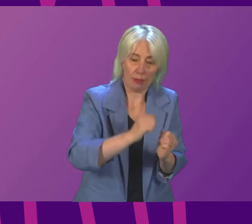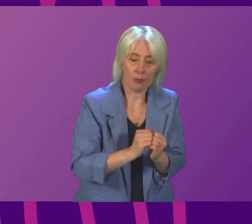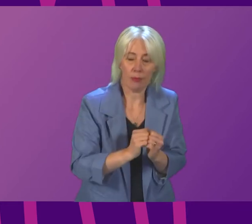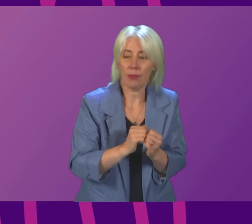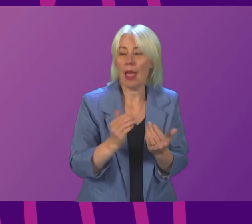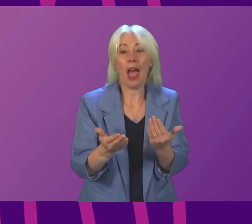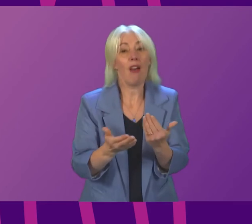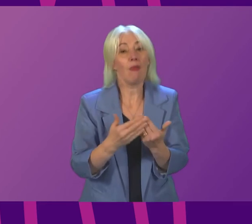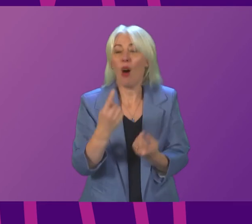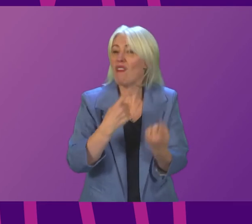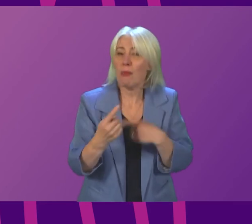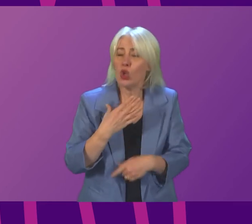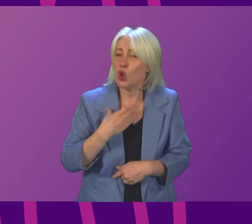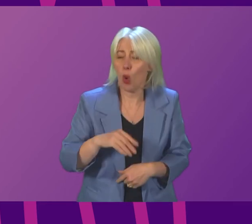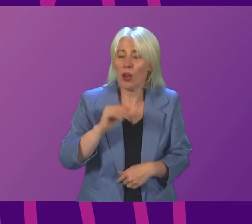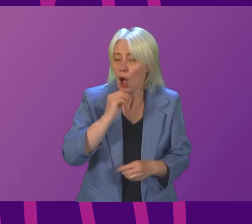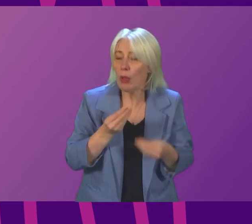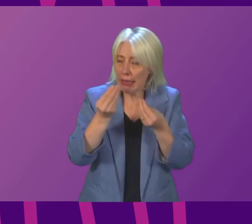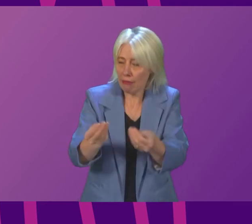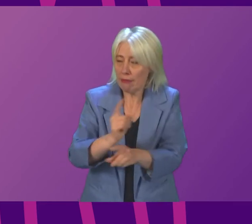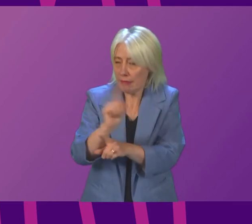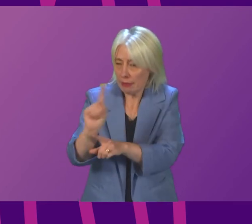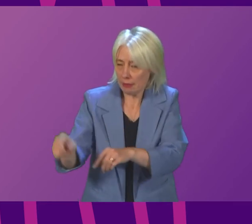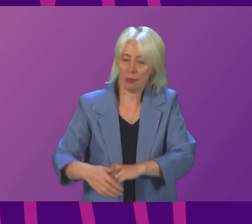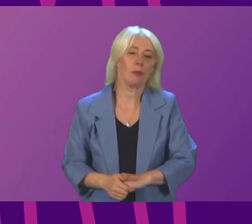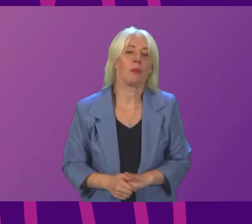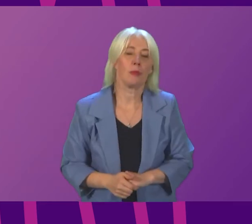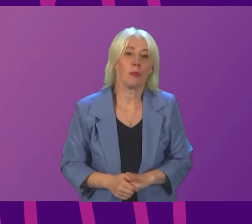information the member wants, I'm more than happy to provide that to her. Thank you. Thank Thank you.